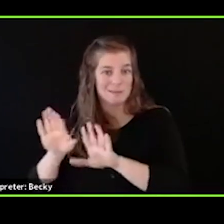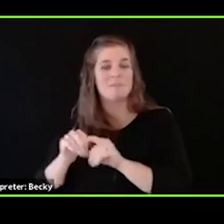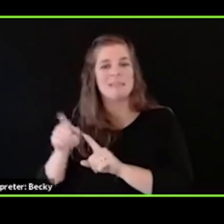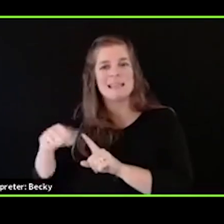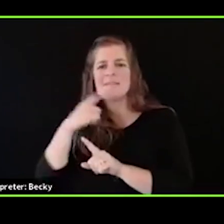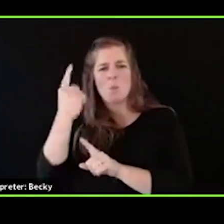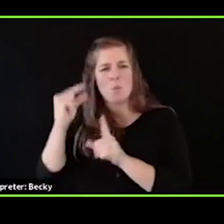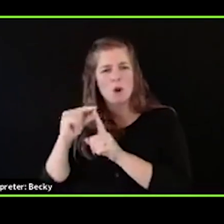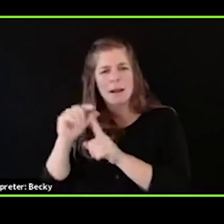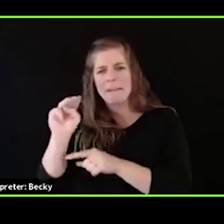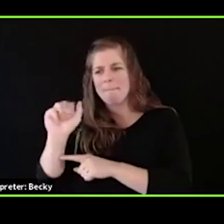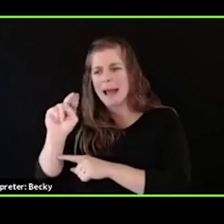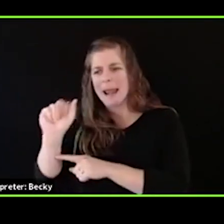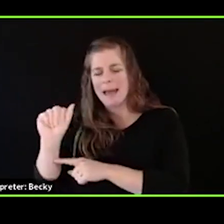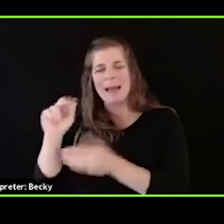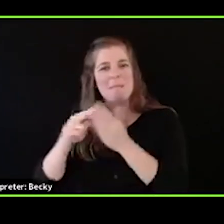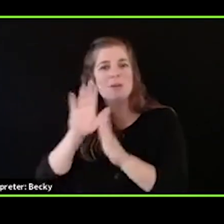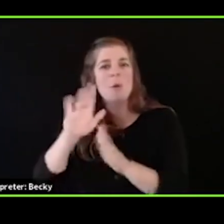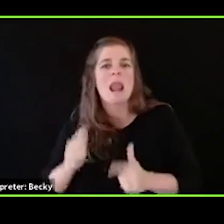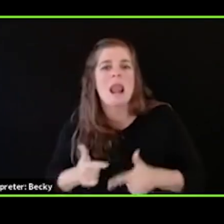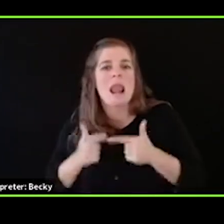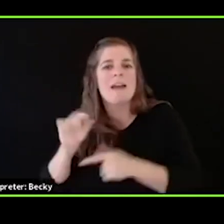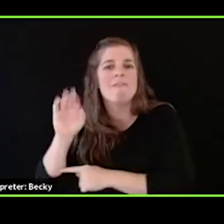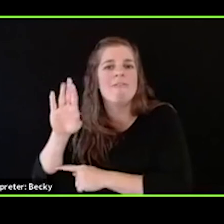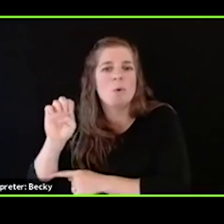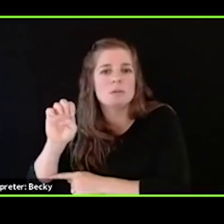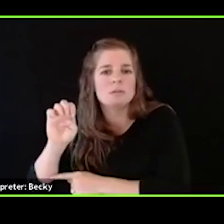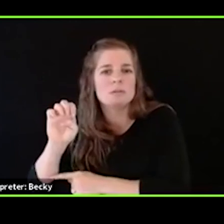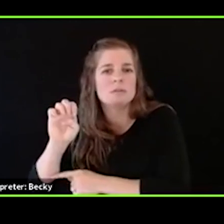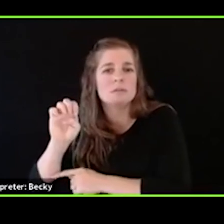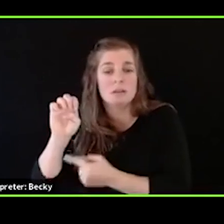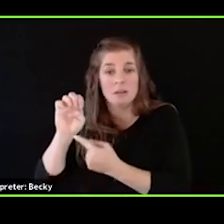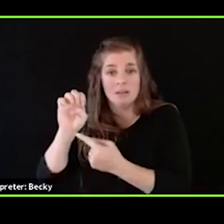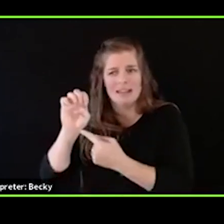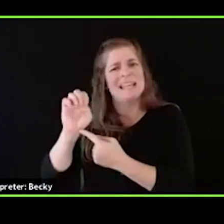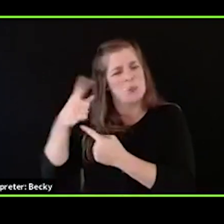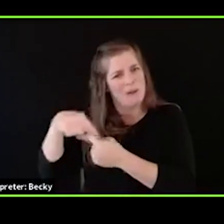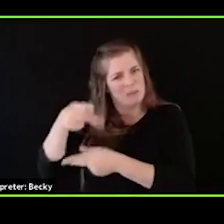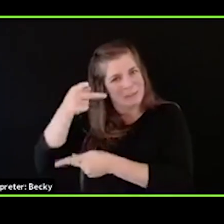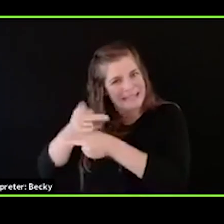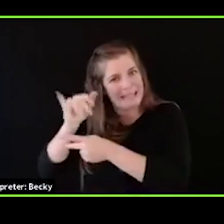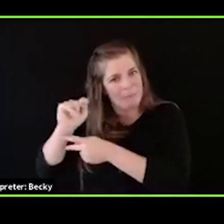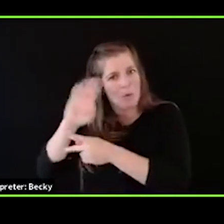mana, which is about your life force, your dignity, that that mana must be intact or increased through the process for